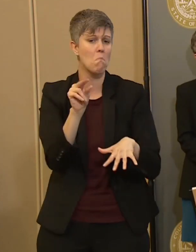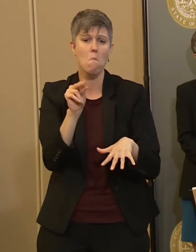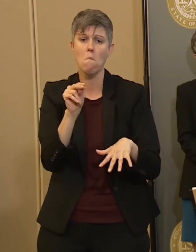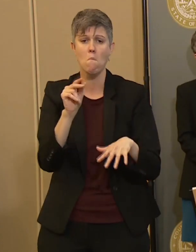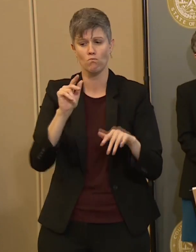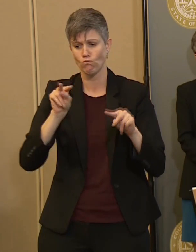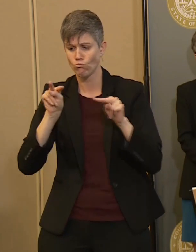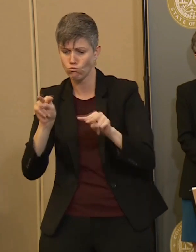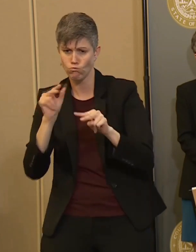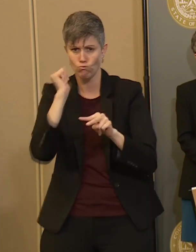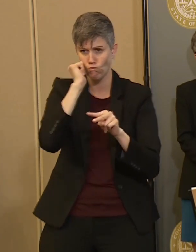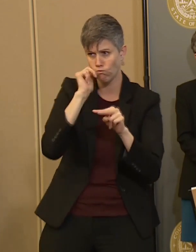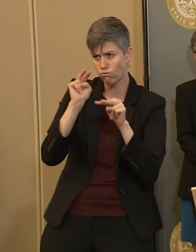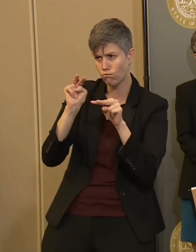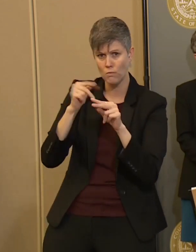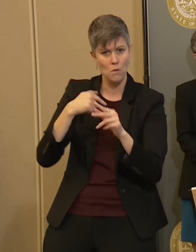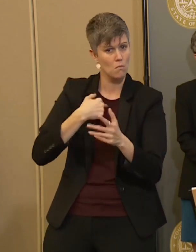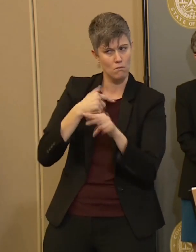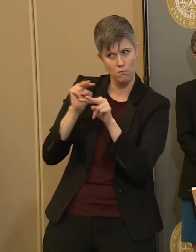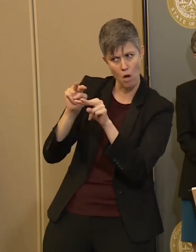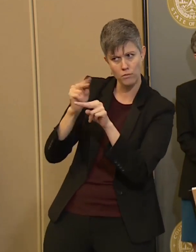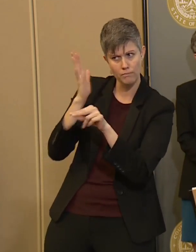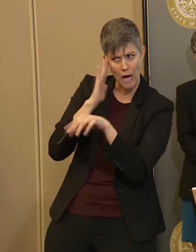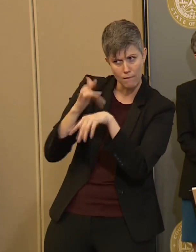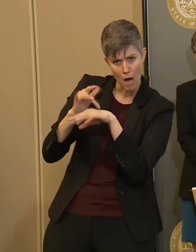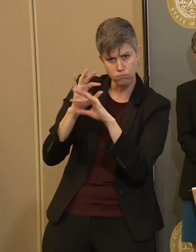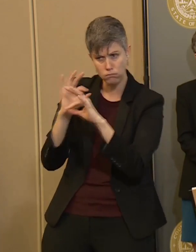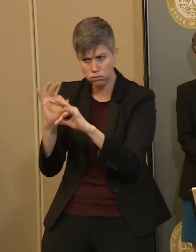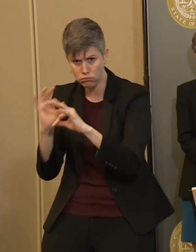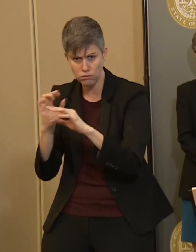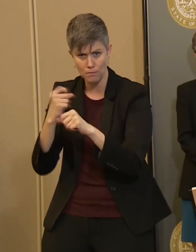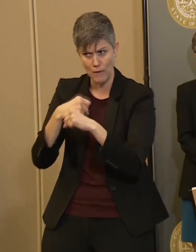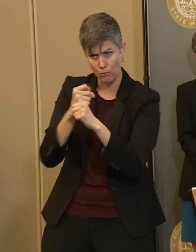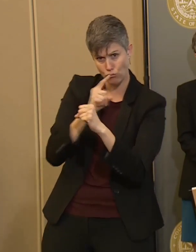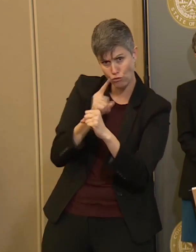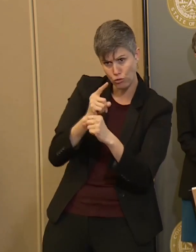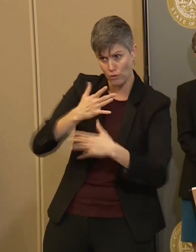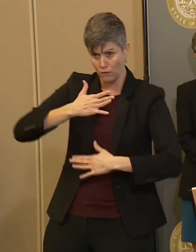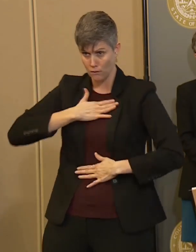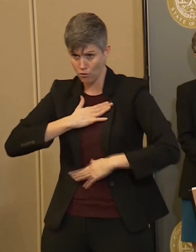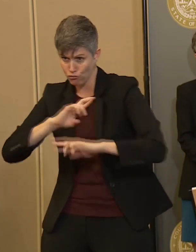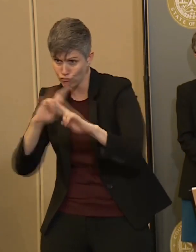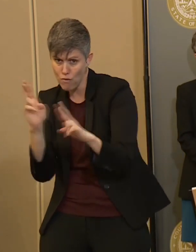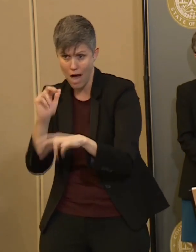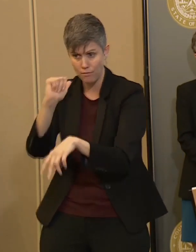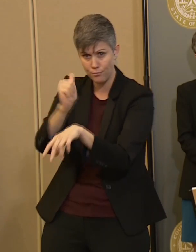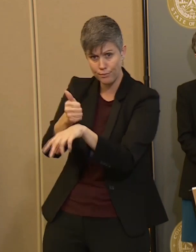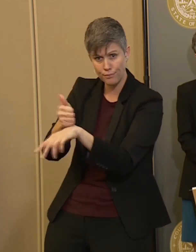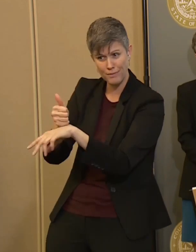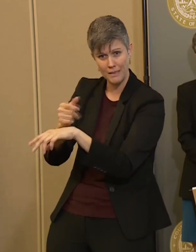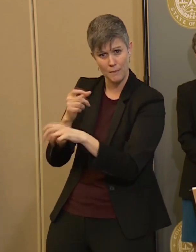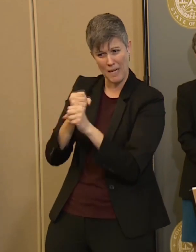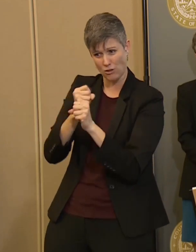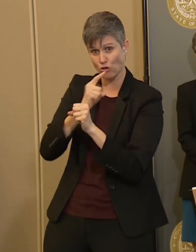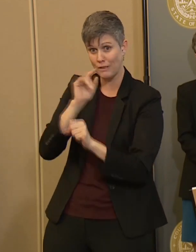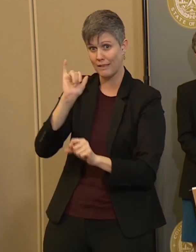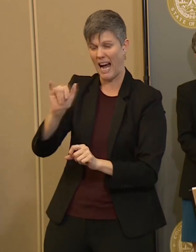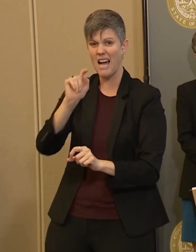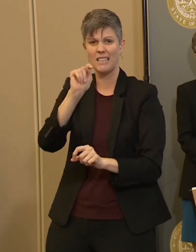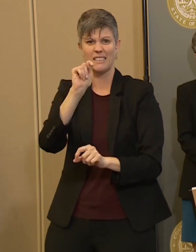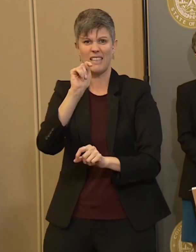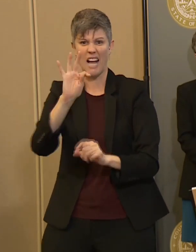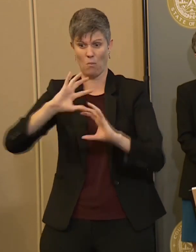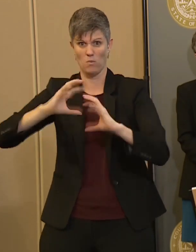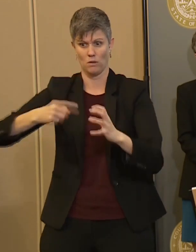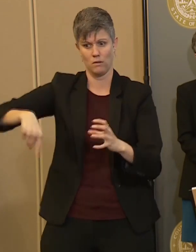on the open beds and on the availability of ventilators. And we have a special task force working on that. As far as